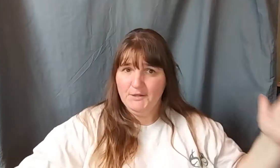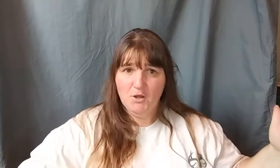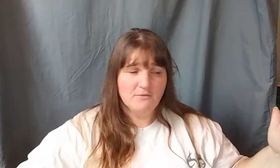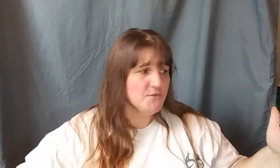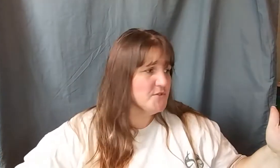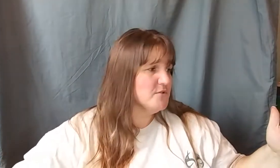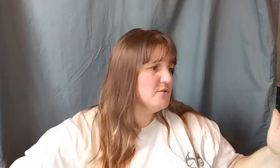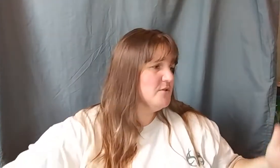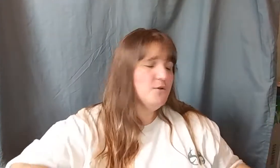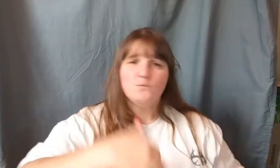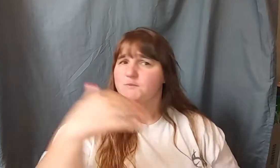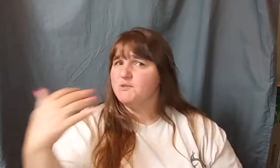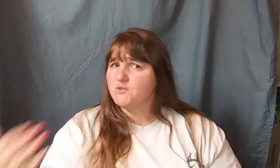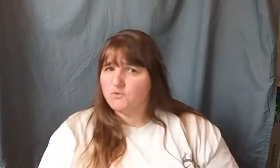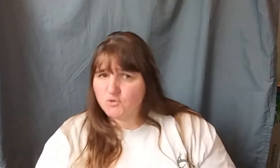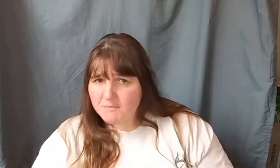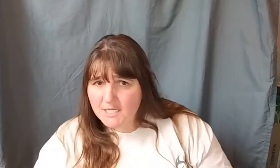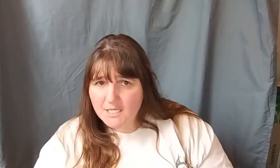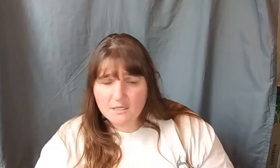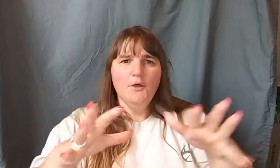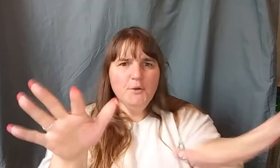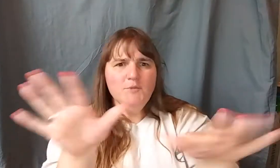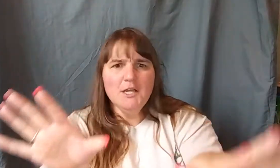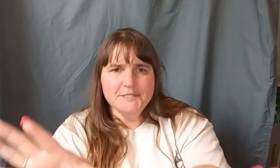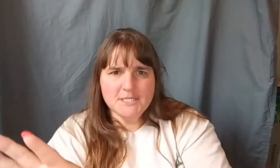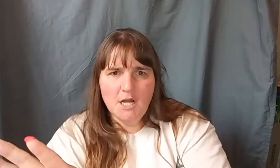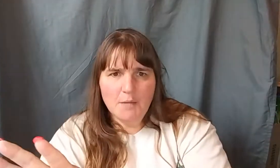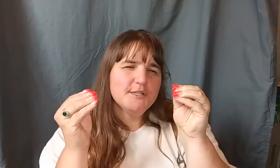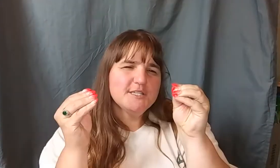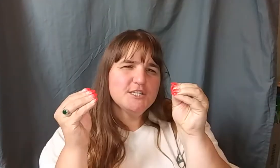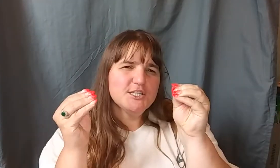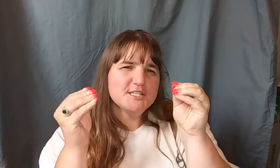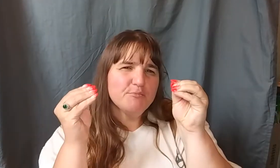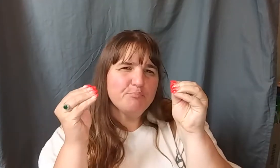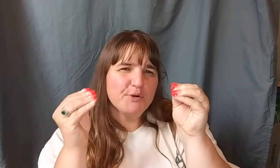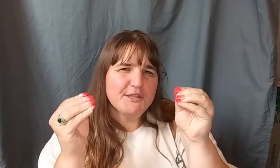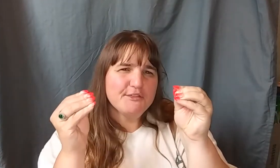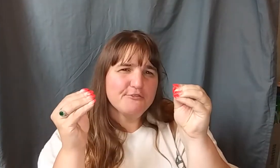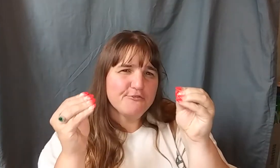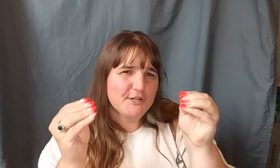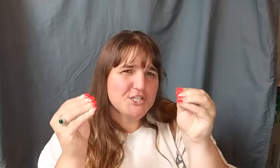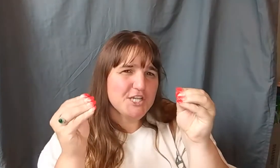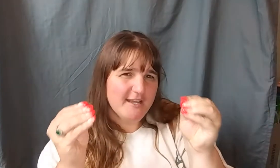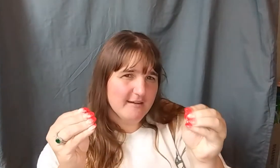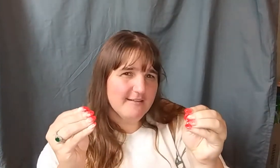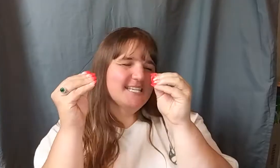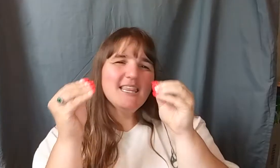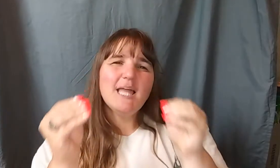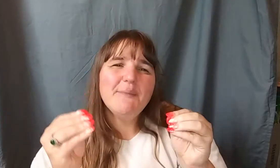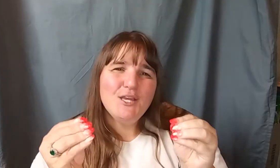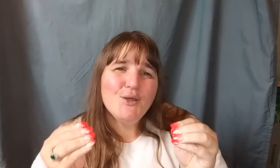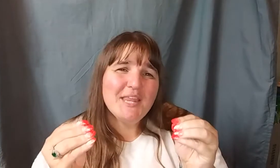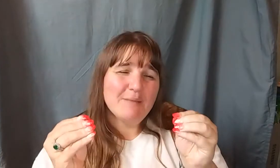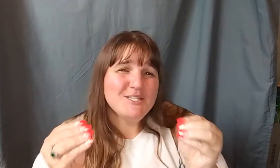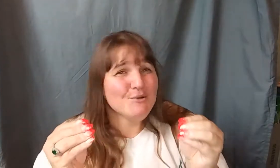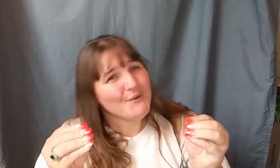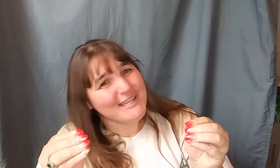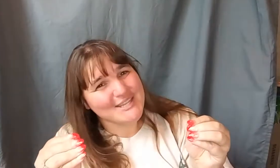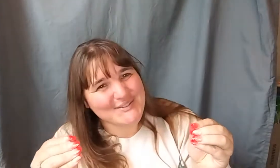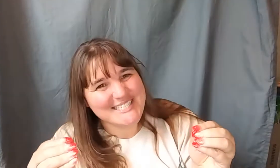novels, with my social media. Although I'm not going to stop. This is just a breath of fresh air to let me know that I'm still going in the right